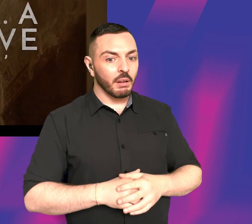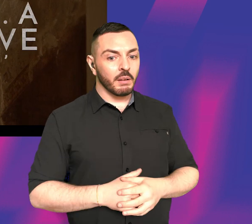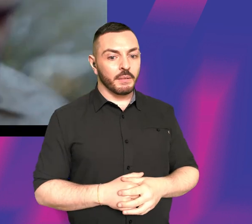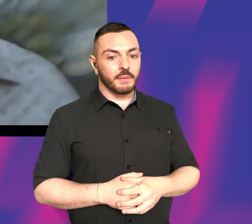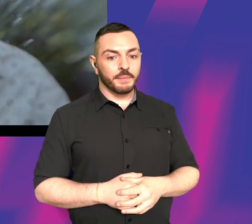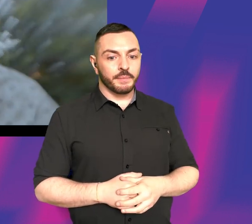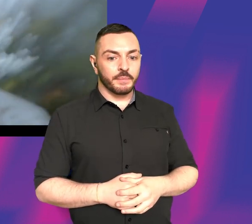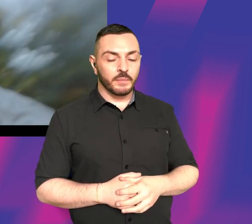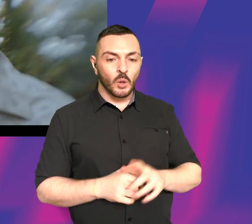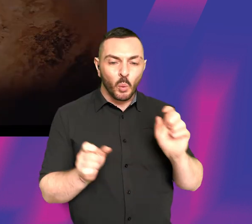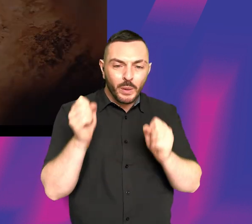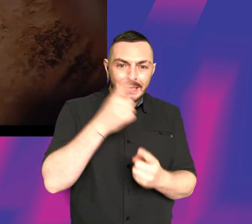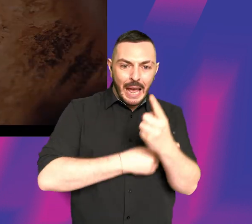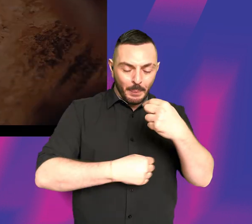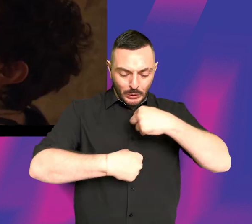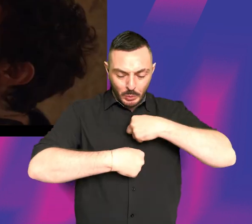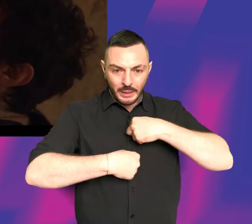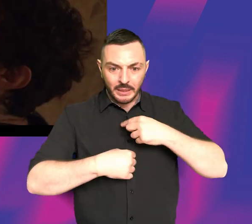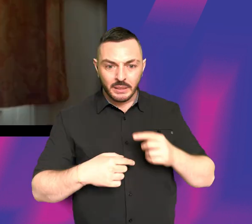What is happening to me?